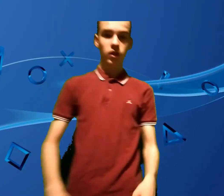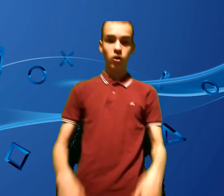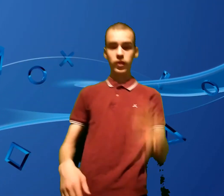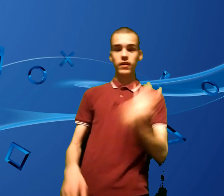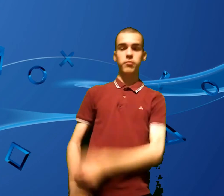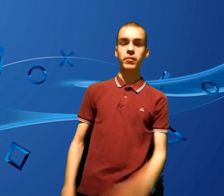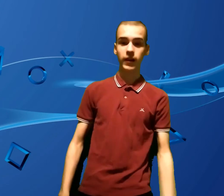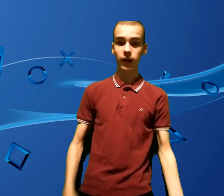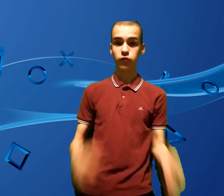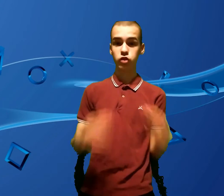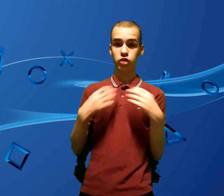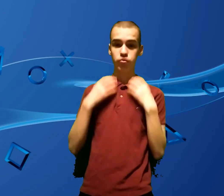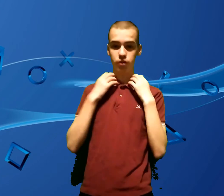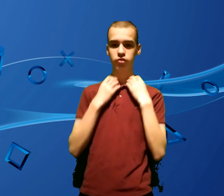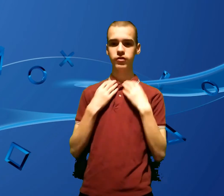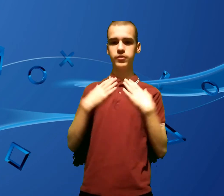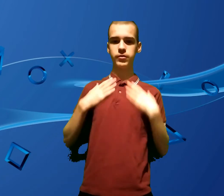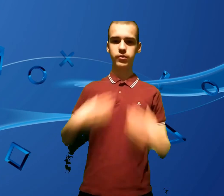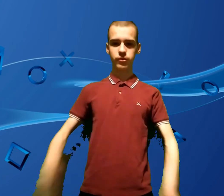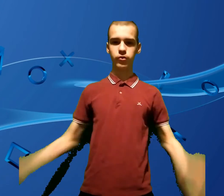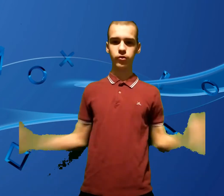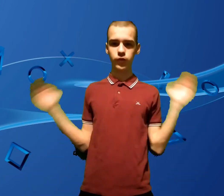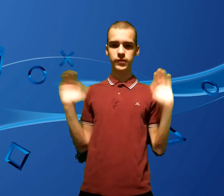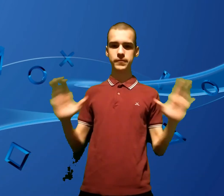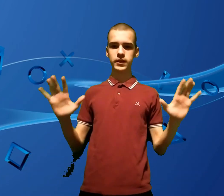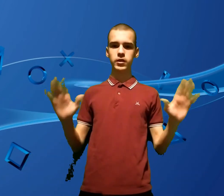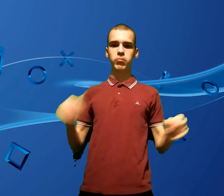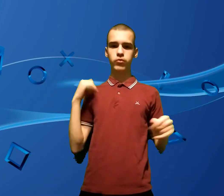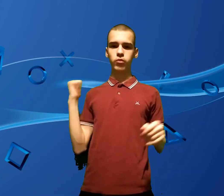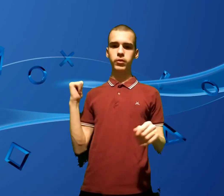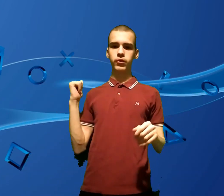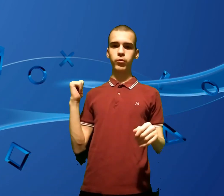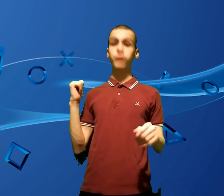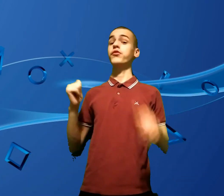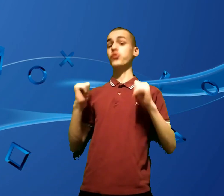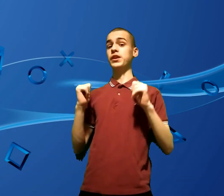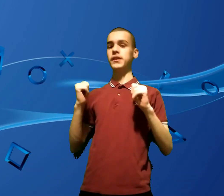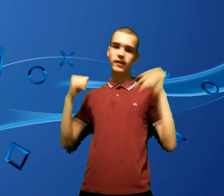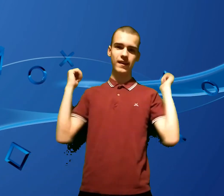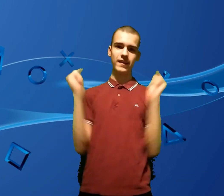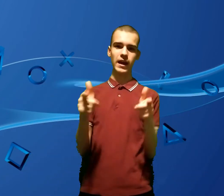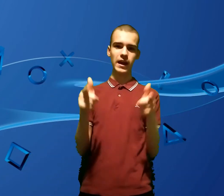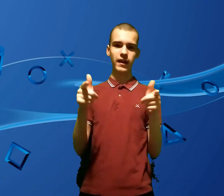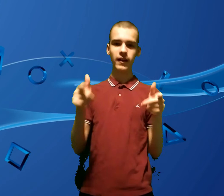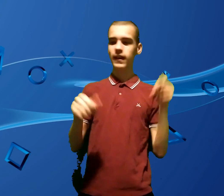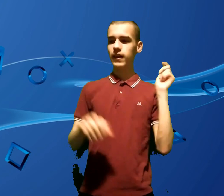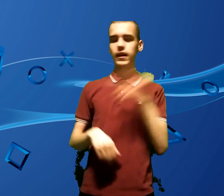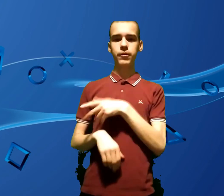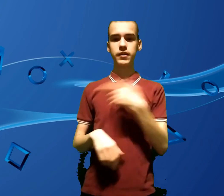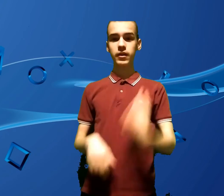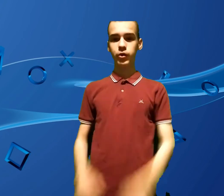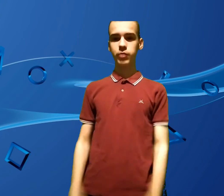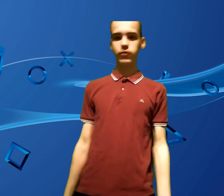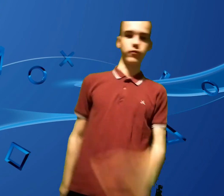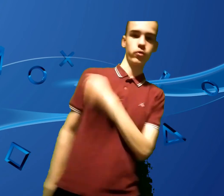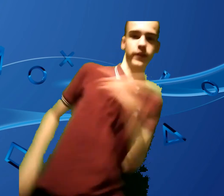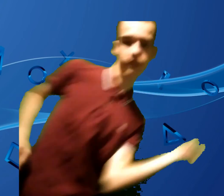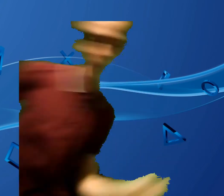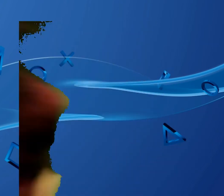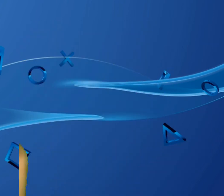Okay, that's me back. I have changed my shirt now. There we go. Not green. Probably going to work with the screen. Yay. Anyway, today I'm going to be reviewing, reviewing,